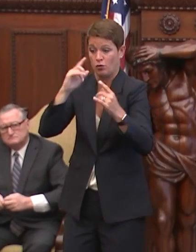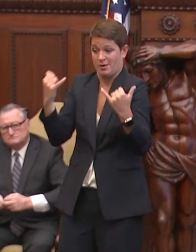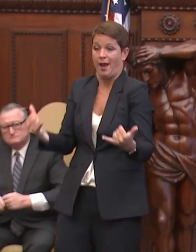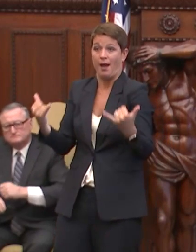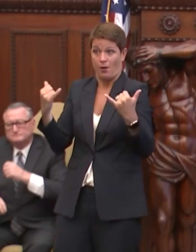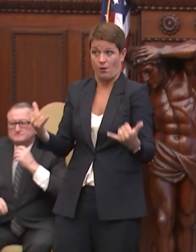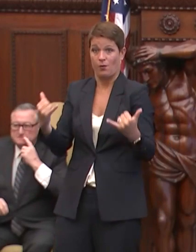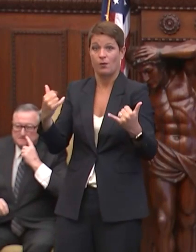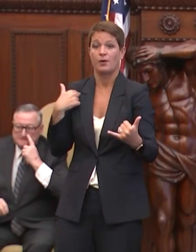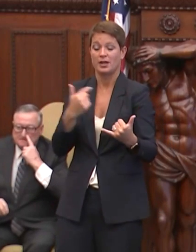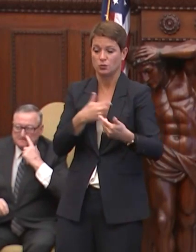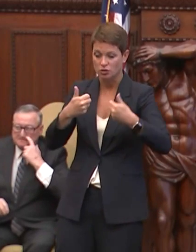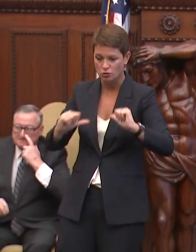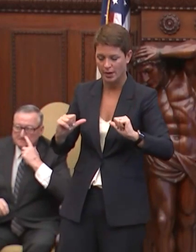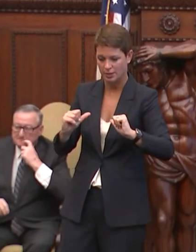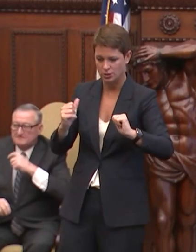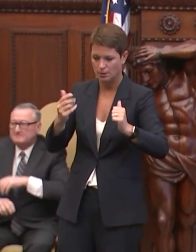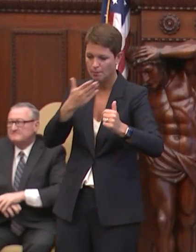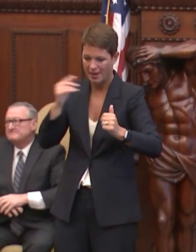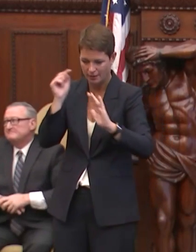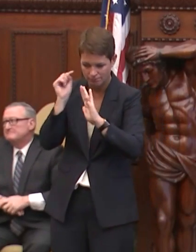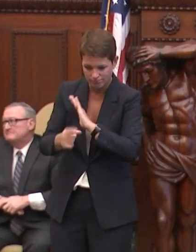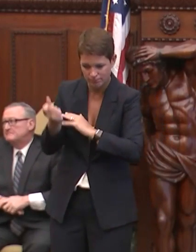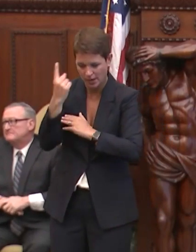place by the Pennsylvania and U.S. Departments of Education.